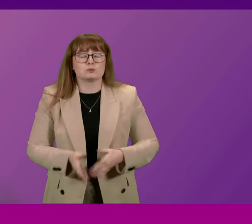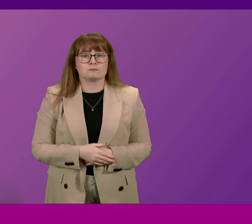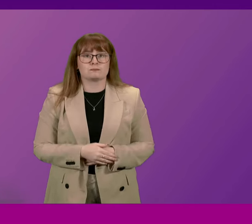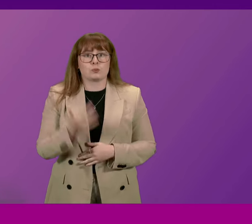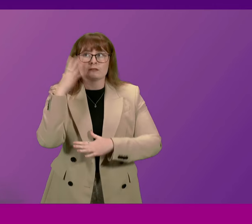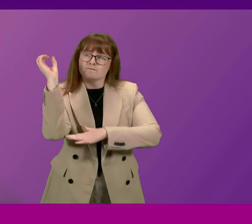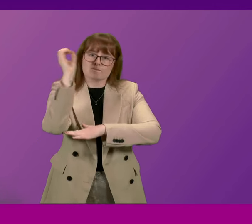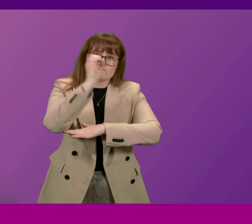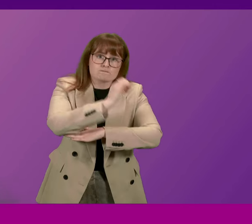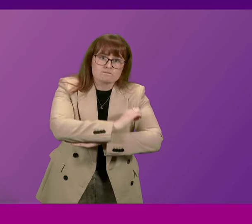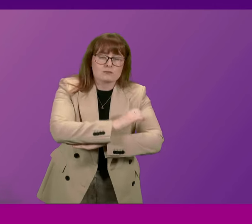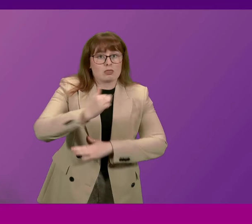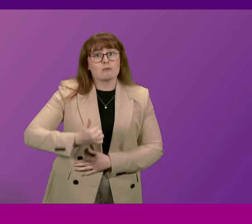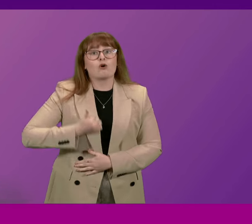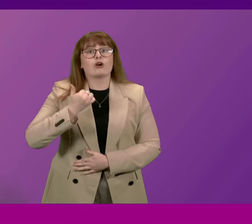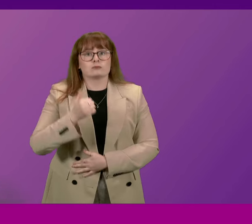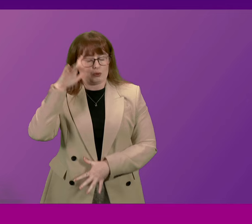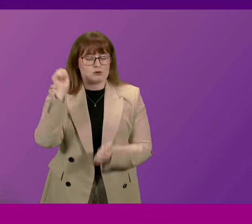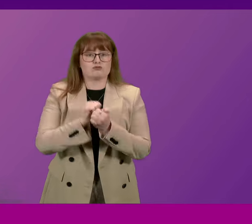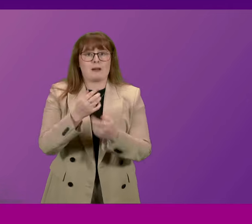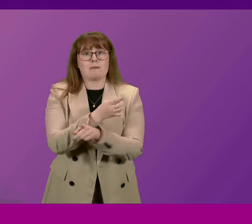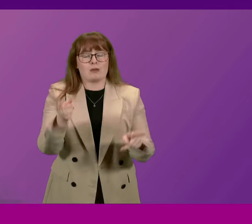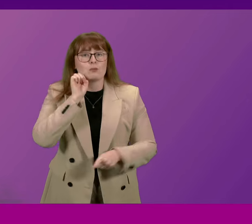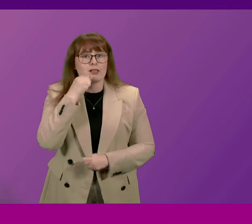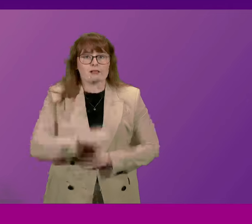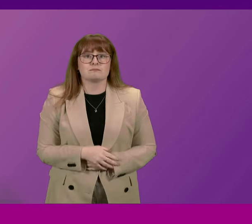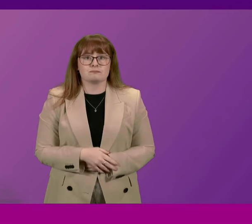sun and in the morning, we will remember them.